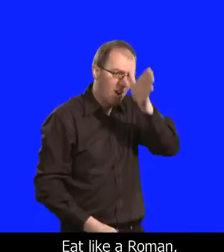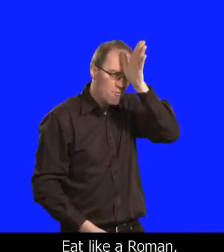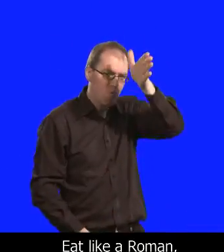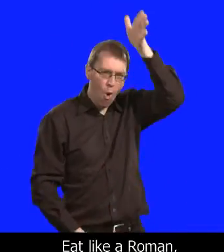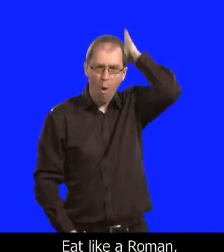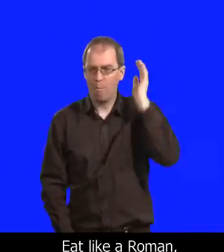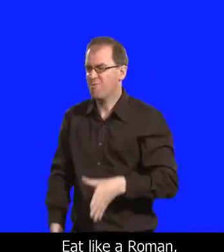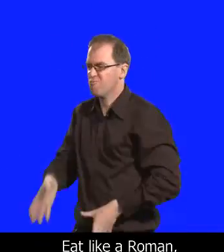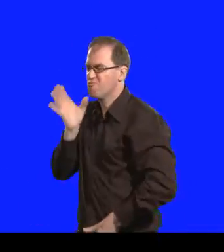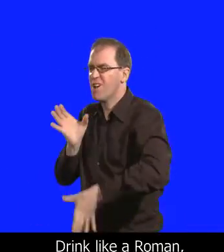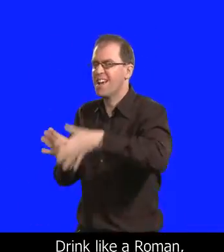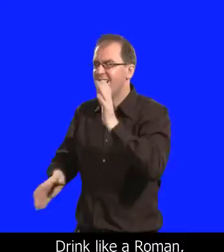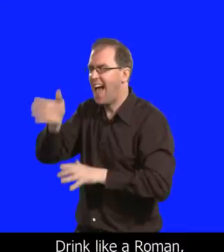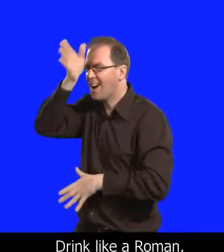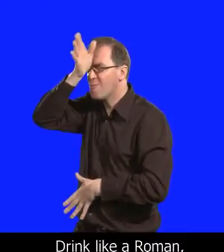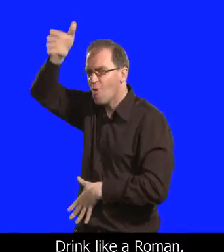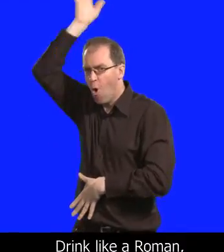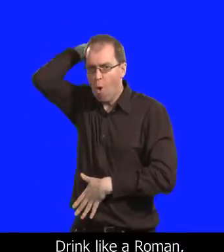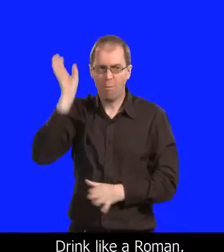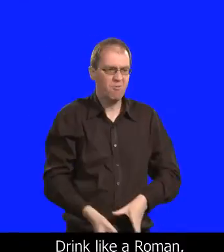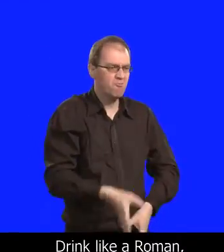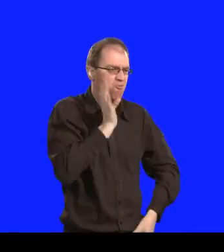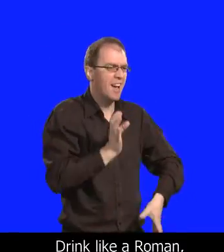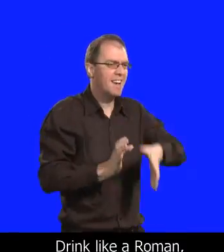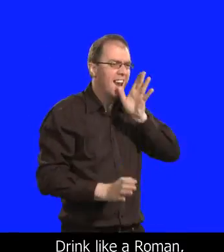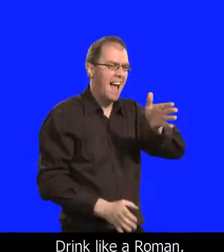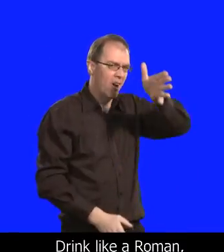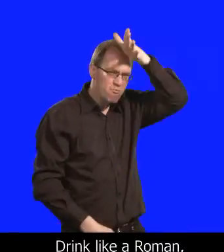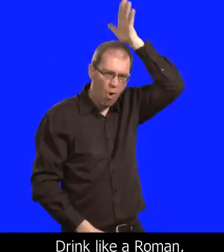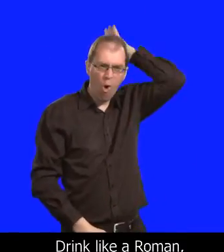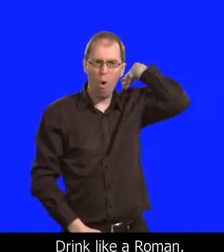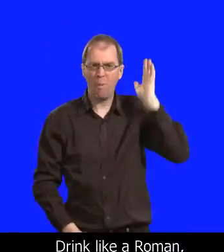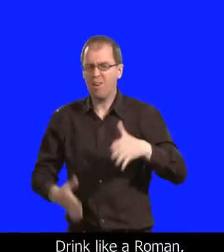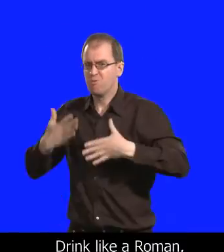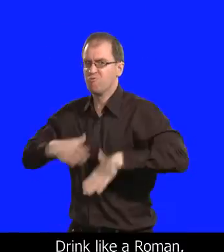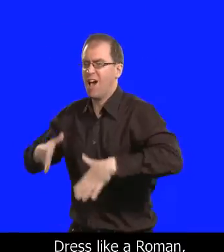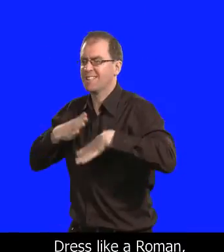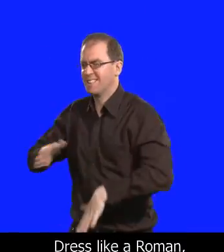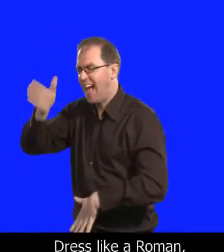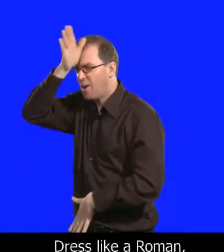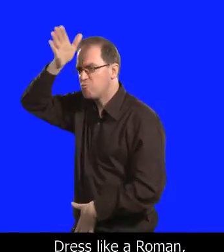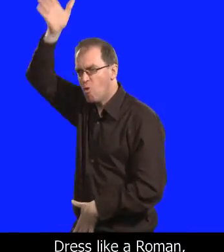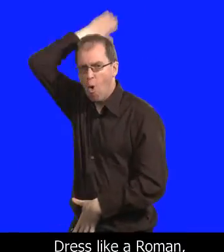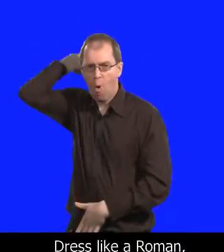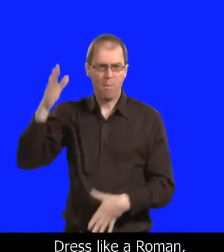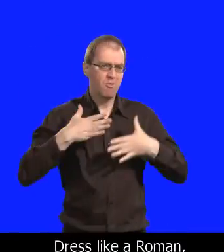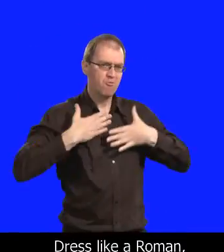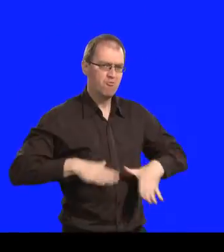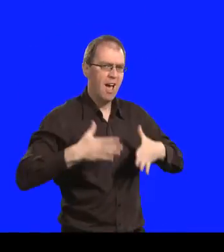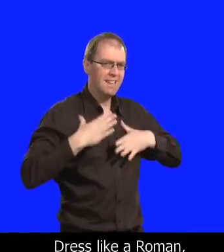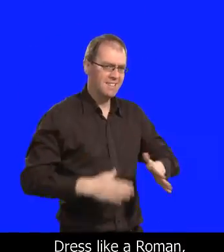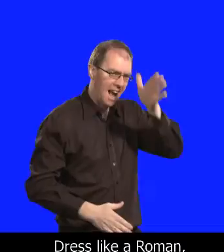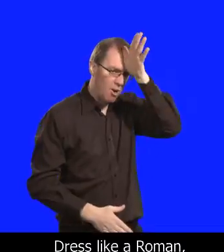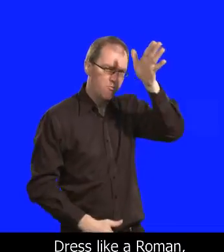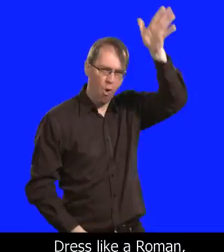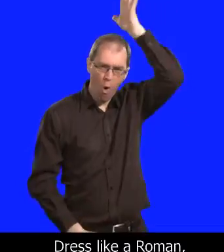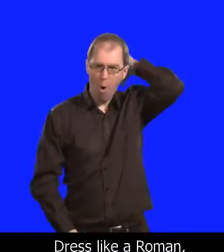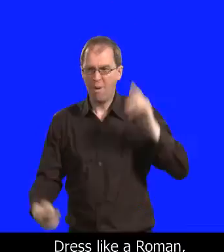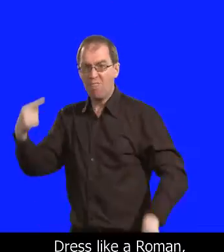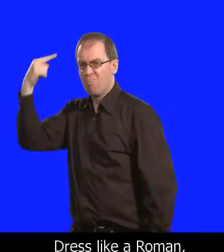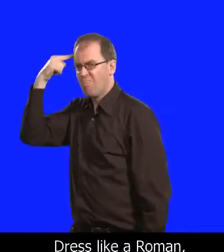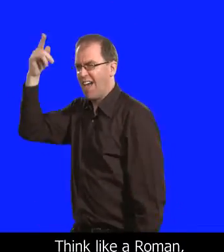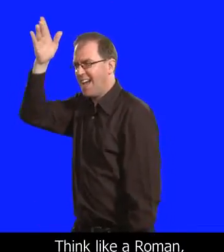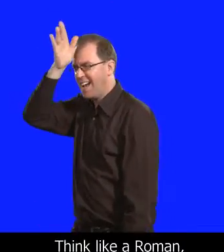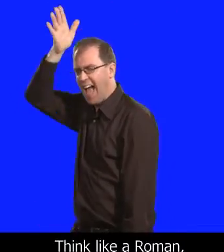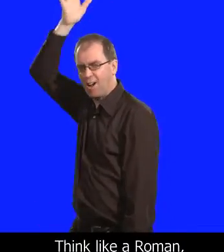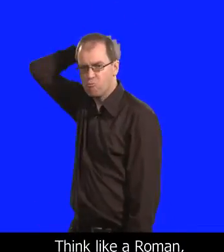eat like a Roman. Drink like a Roman, drink like a Roman. Dress like a Roman, dress like a